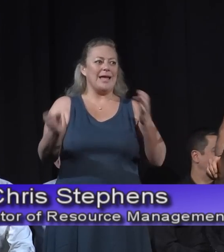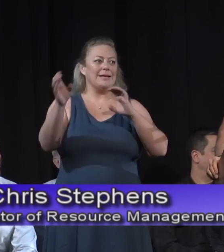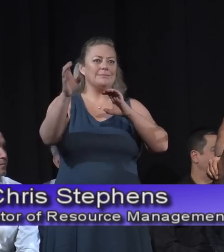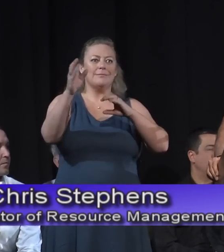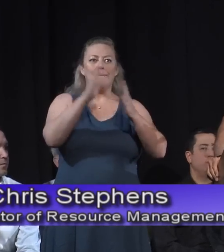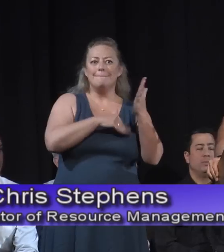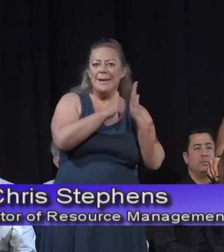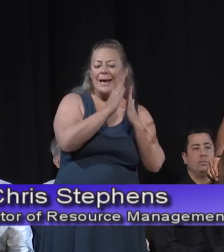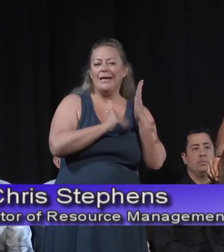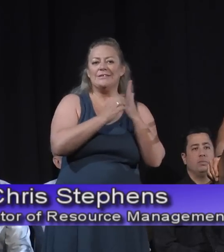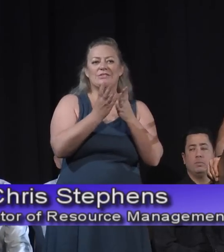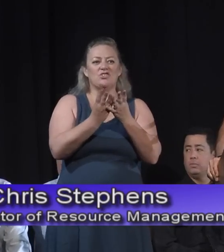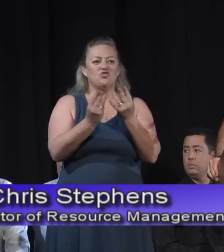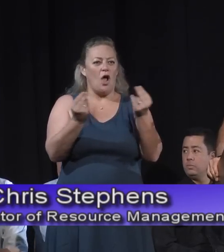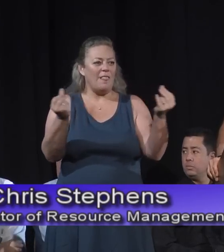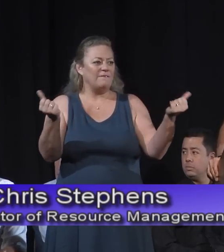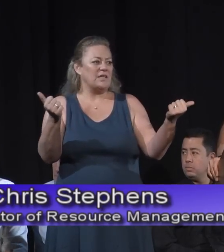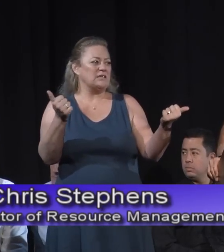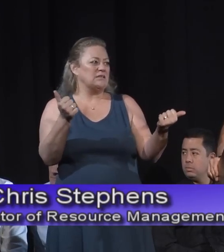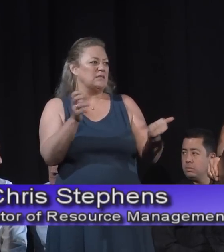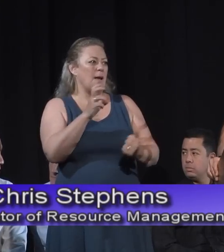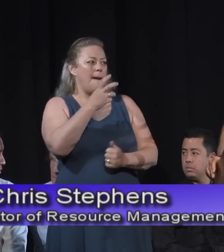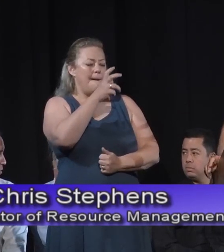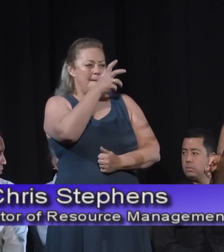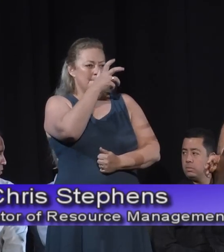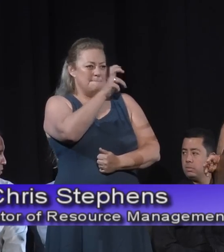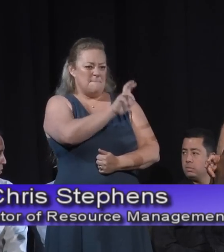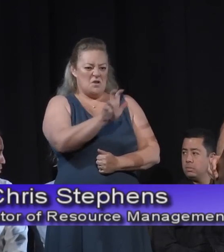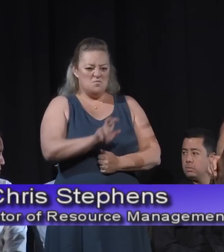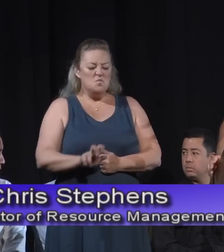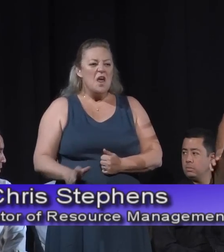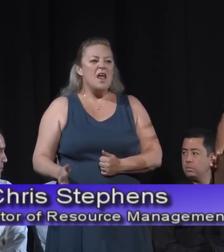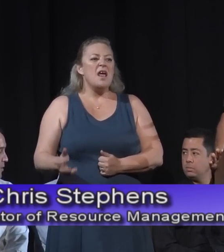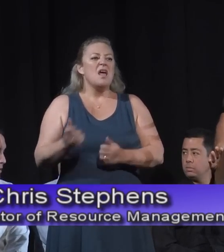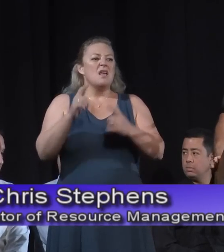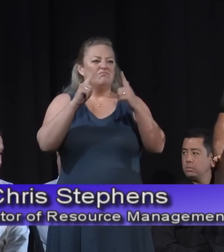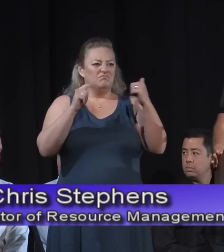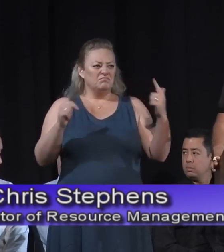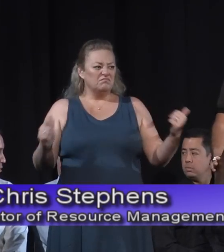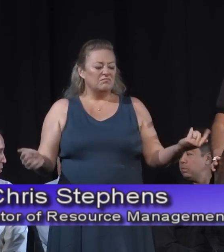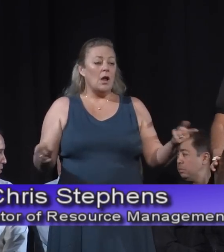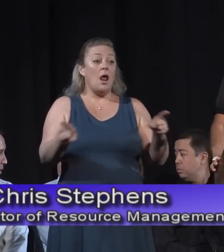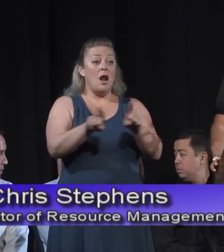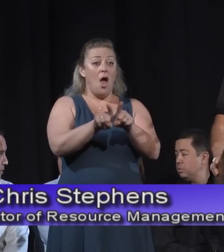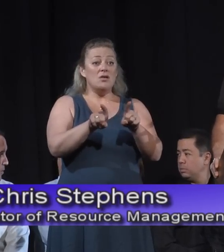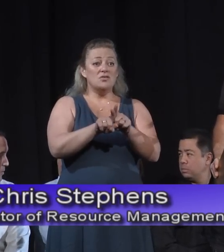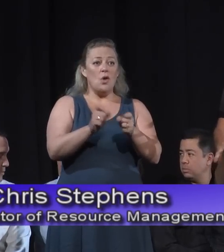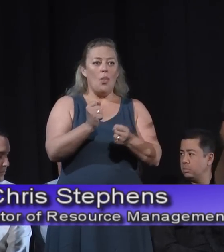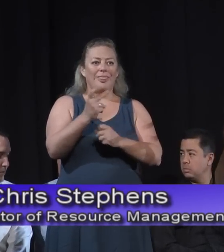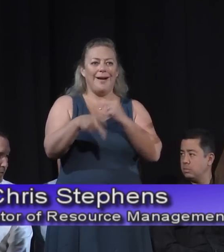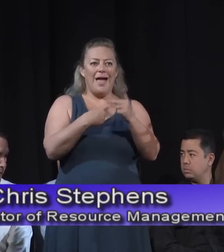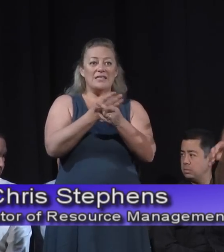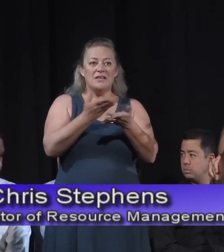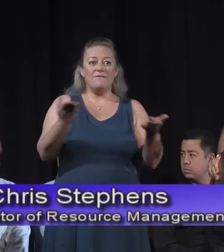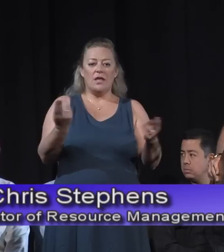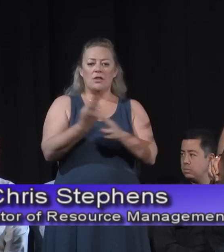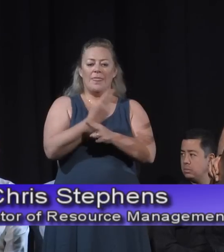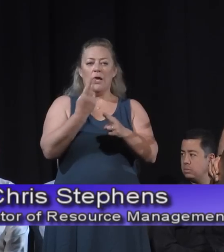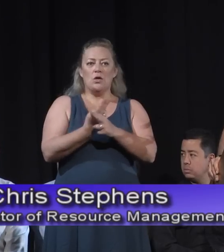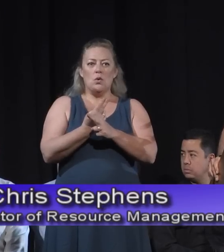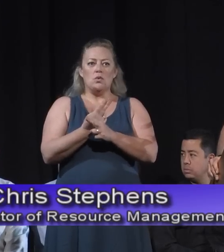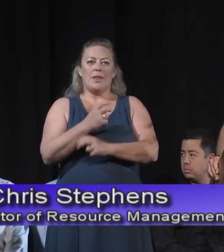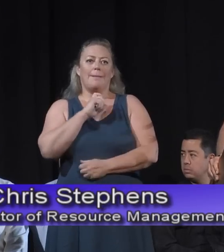are paints, solvents, pesticides, and such. There's also a lot of materials used in the construction of our homes, be they plastics,